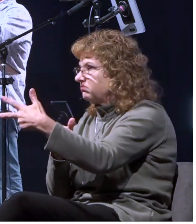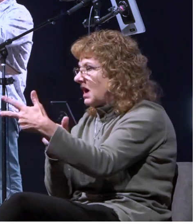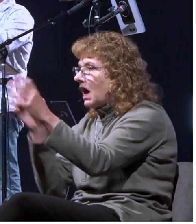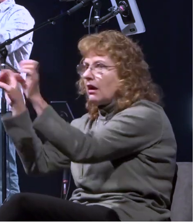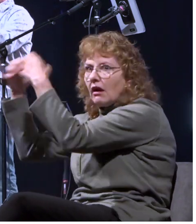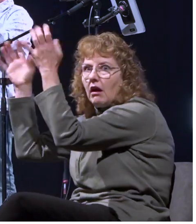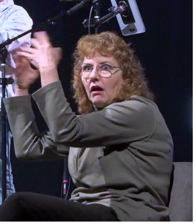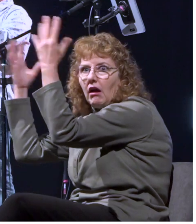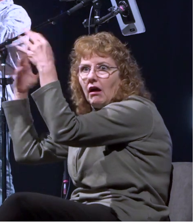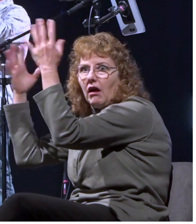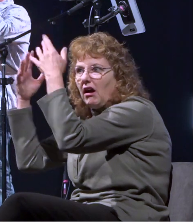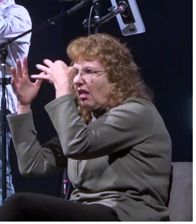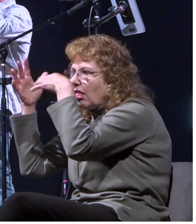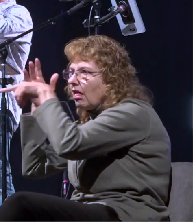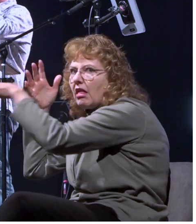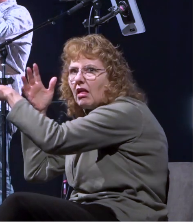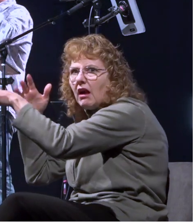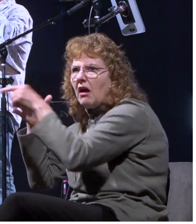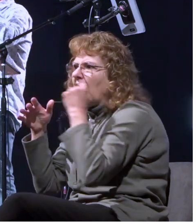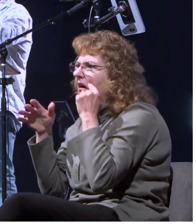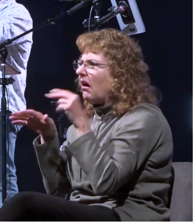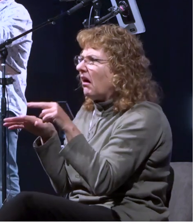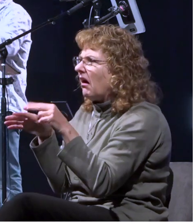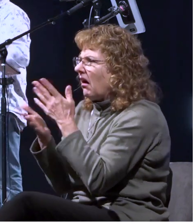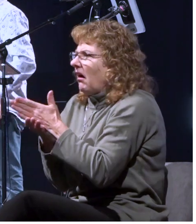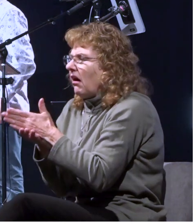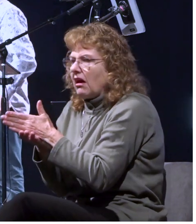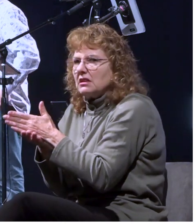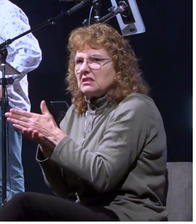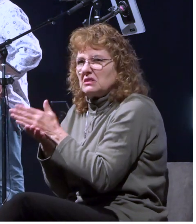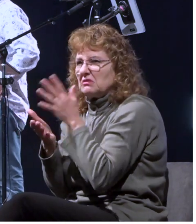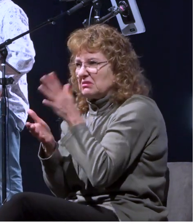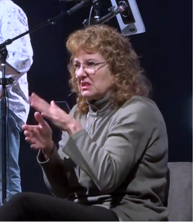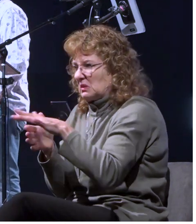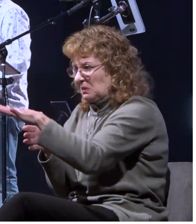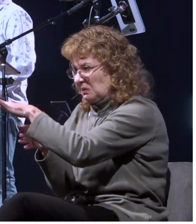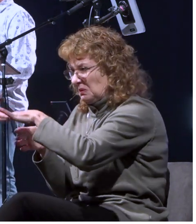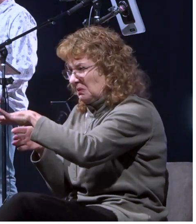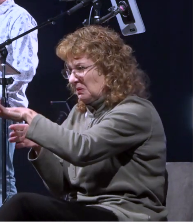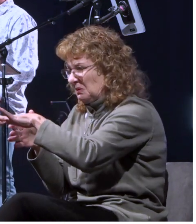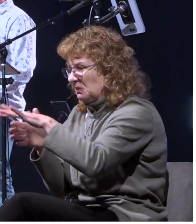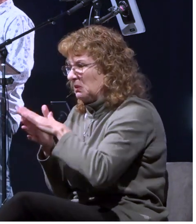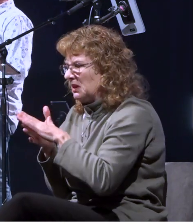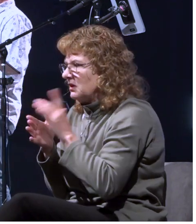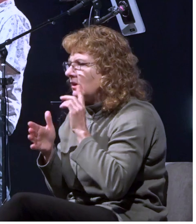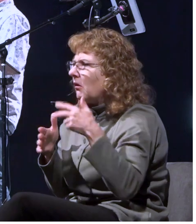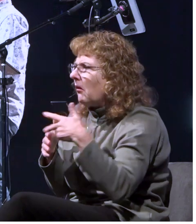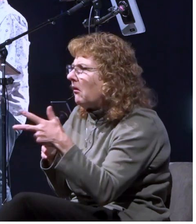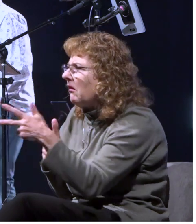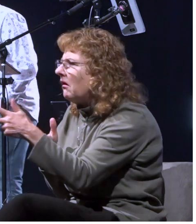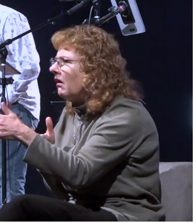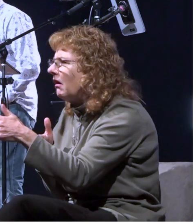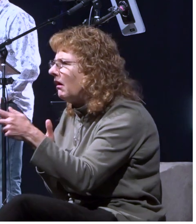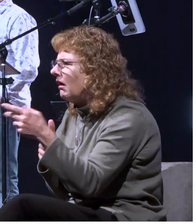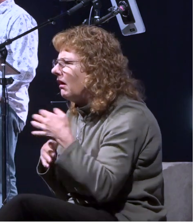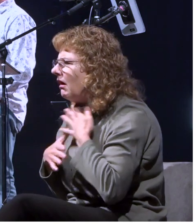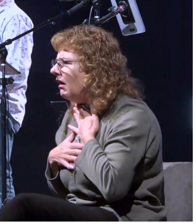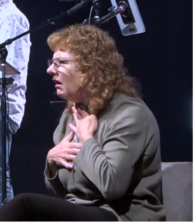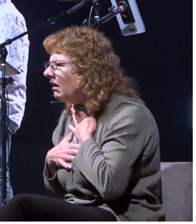at the cliff and and a real remote part and and so of course we drove over there and i'll never forget it